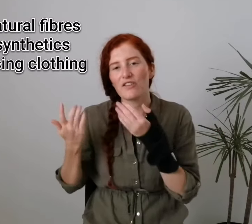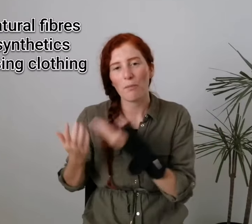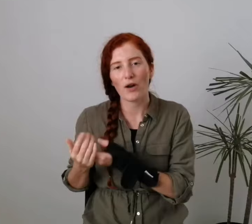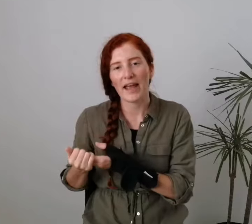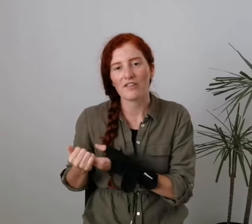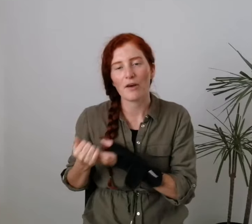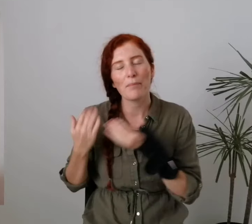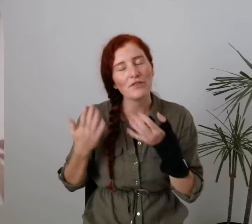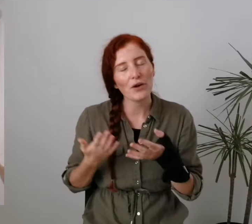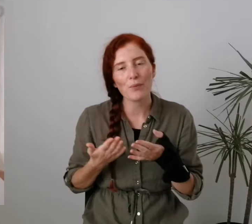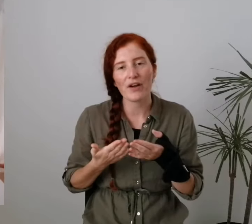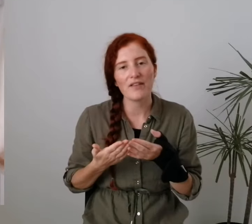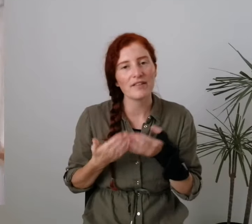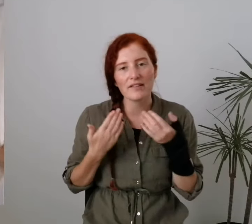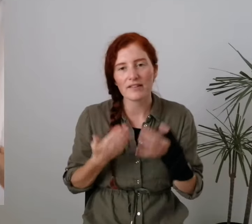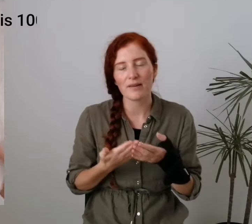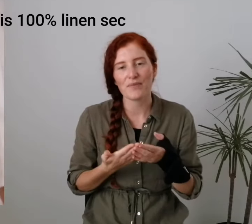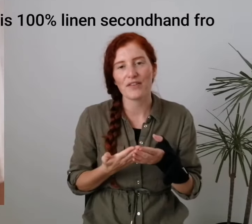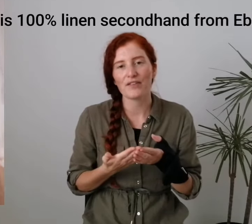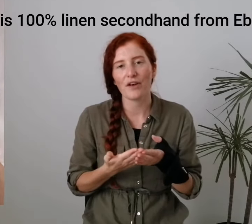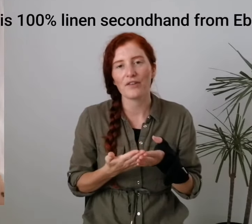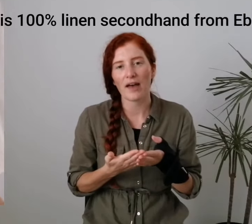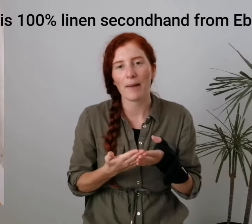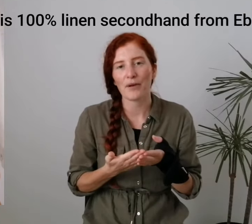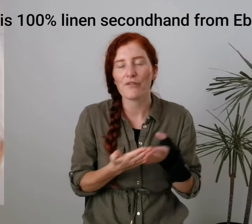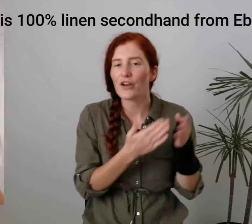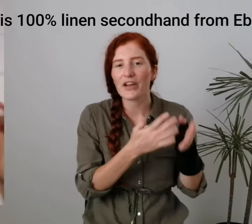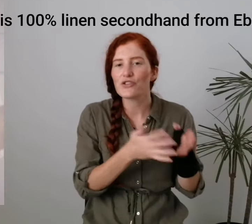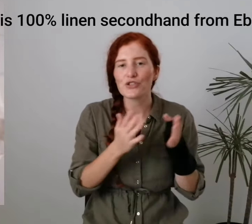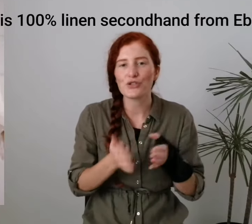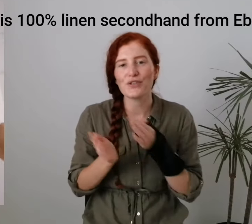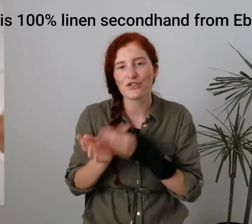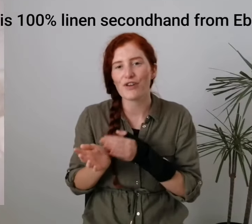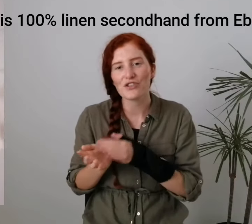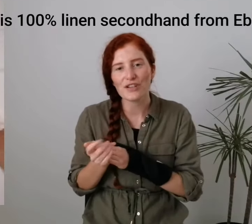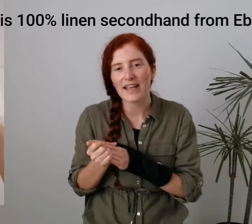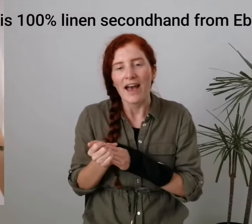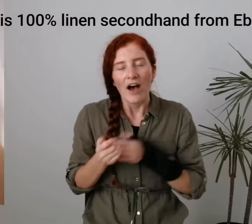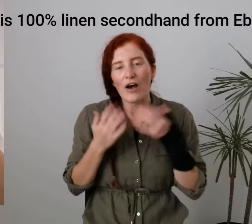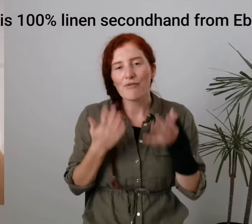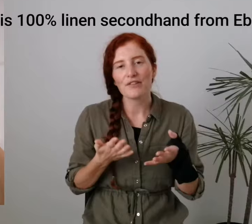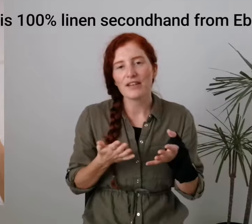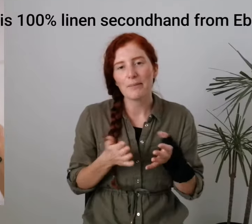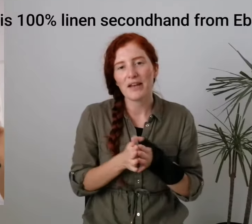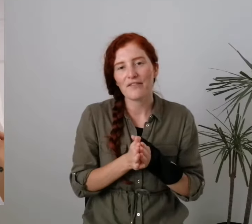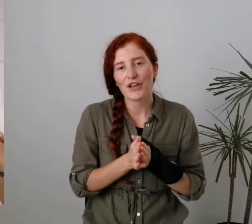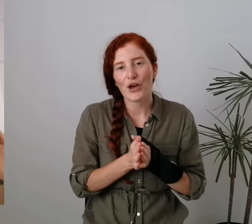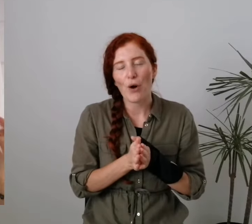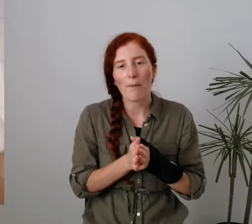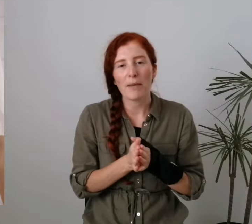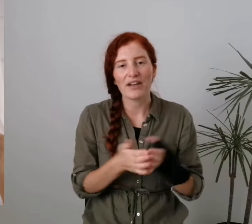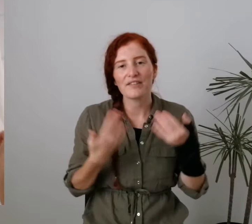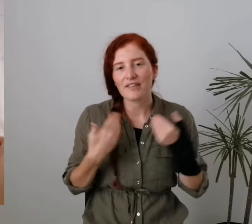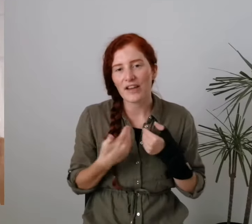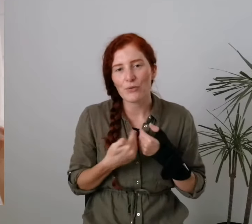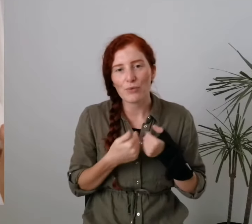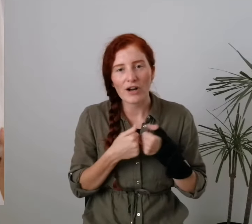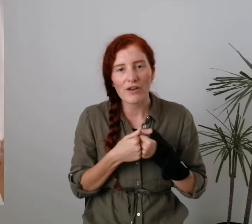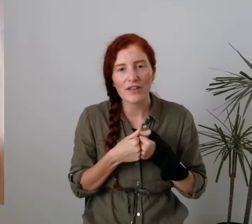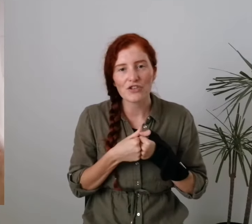as polyester. But don't worry, this isn't something that's going to happen overnight, just do this gradually. I recently made a video on my sustainable clothing